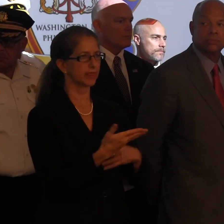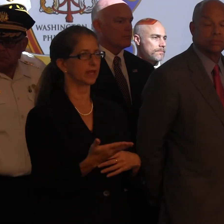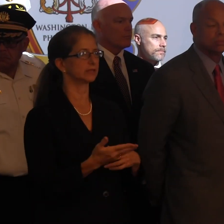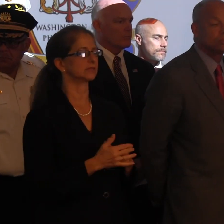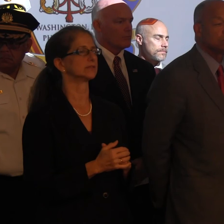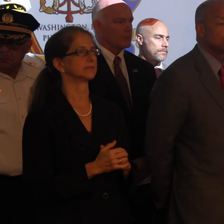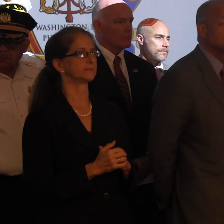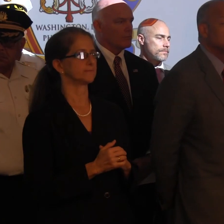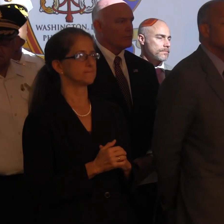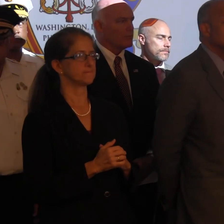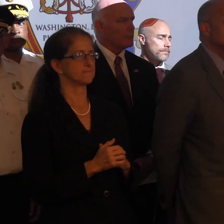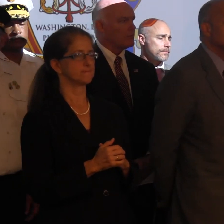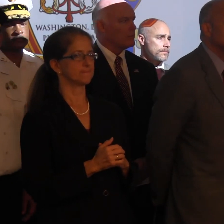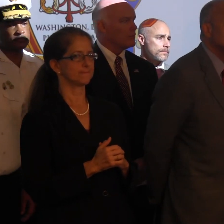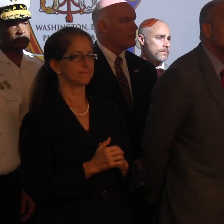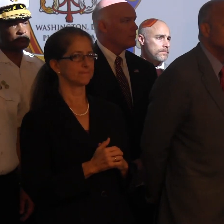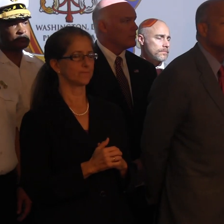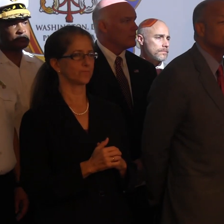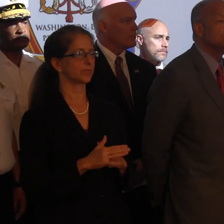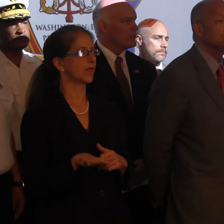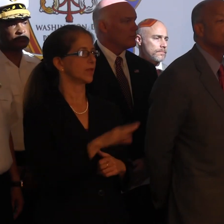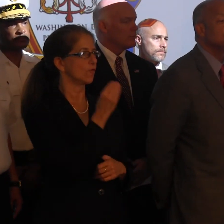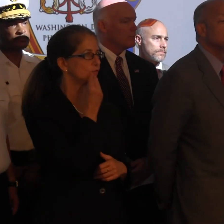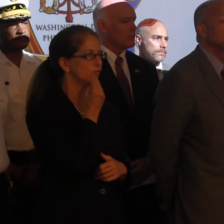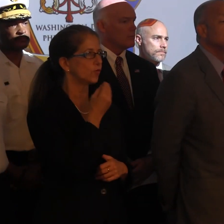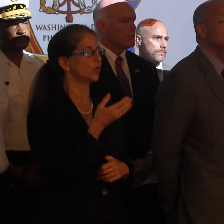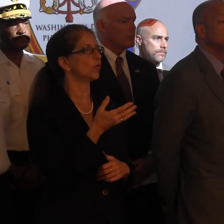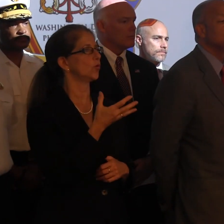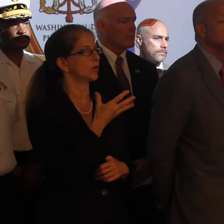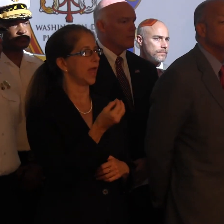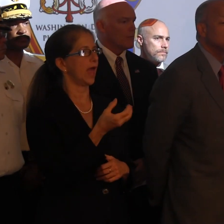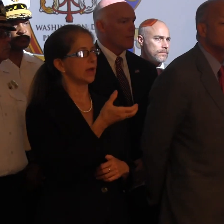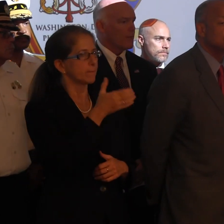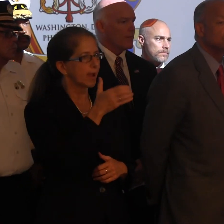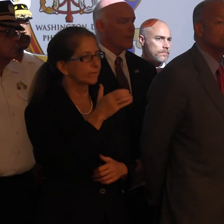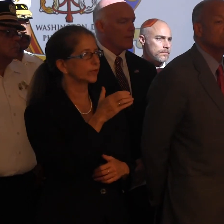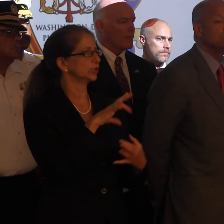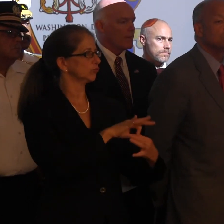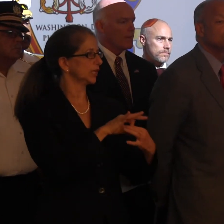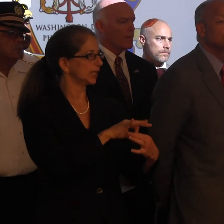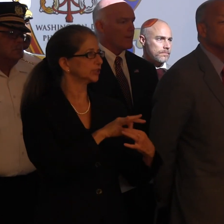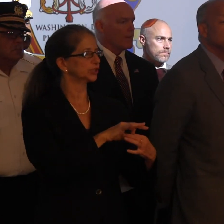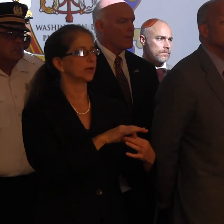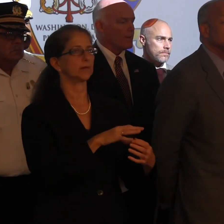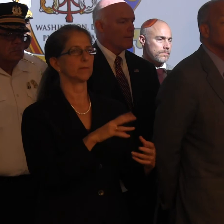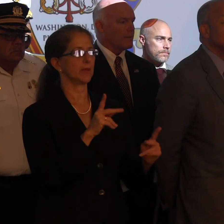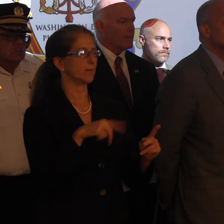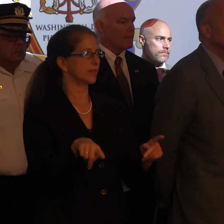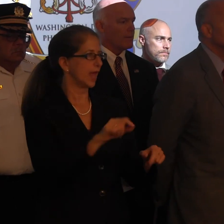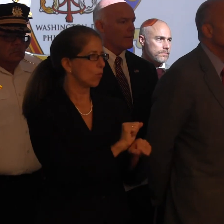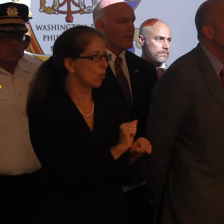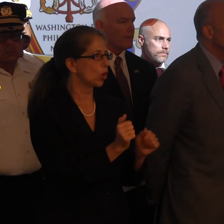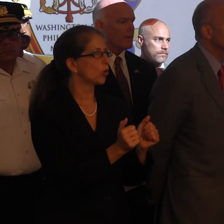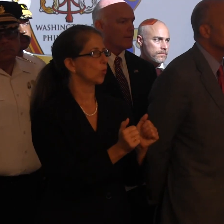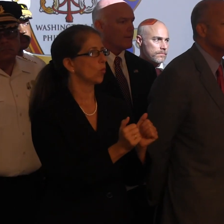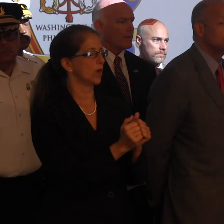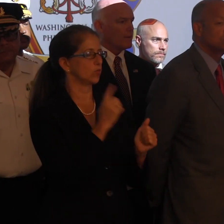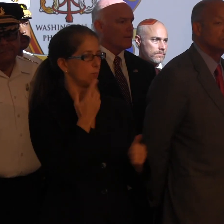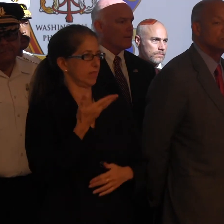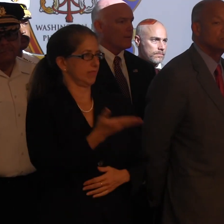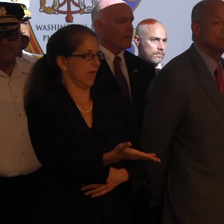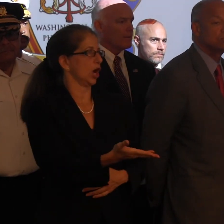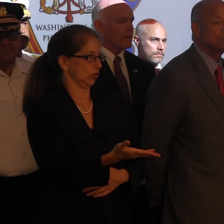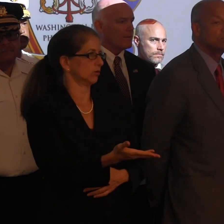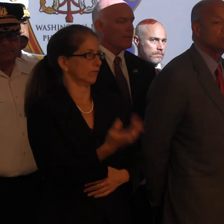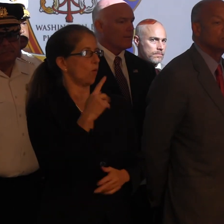food and beverage relationships and people that they work with will be on the grounds